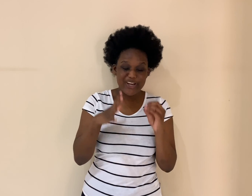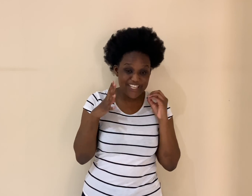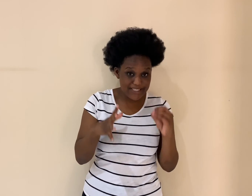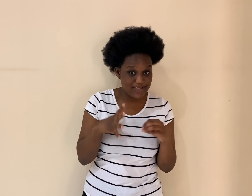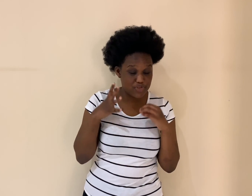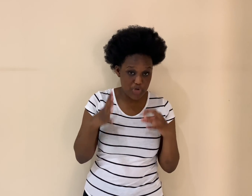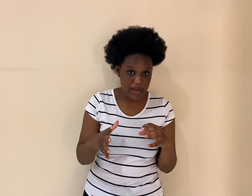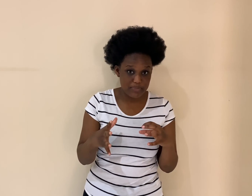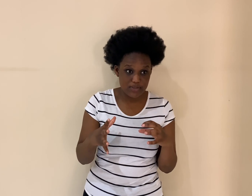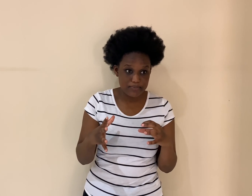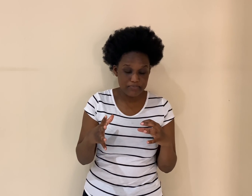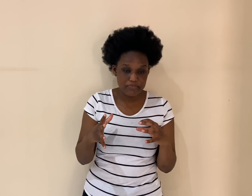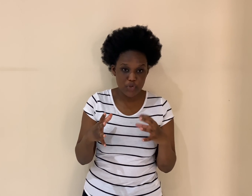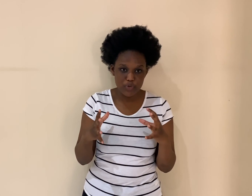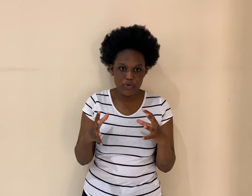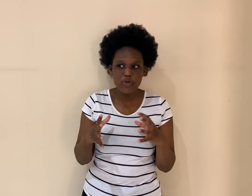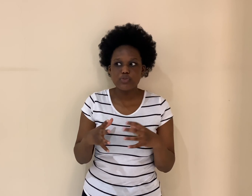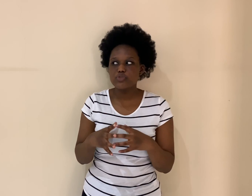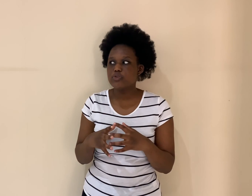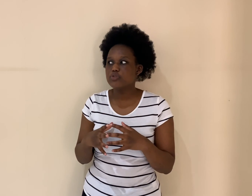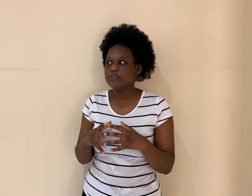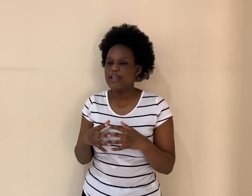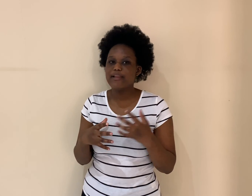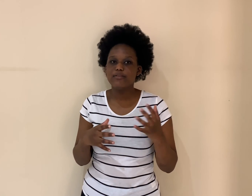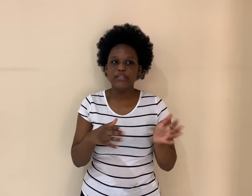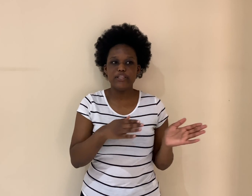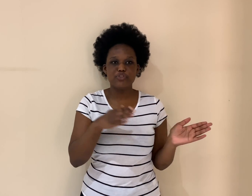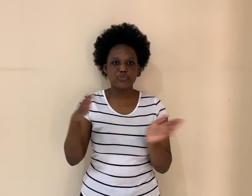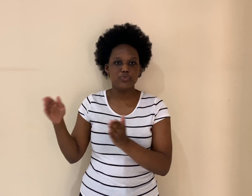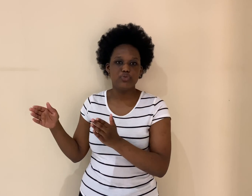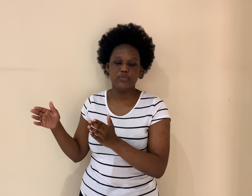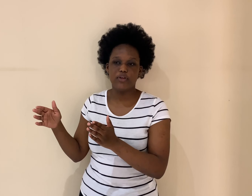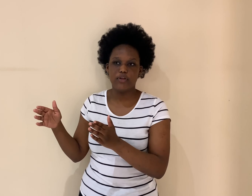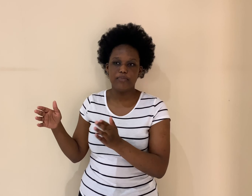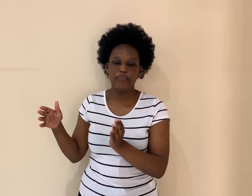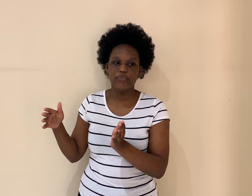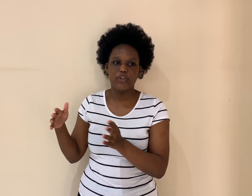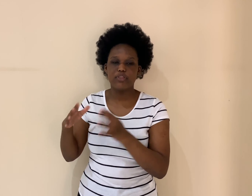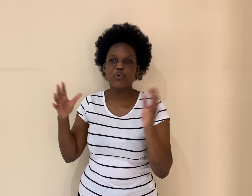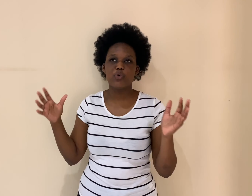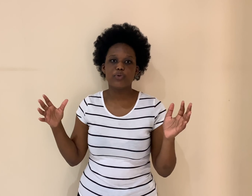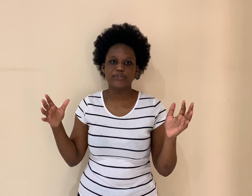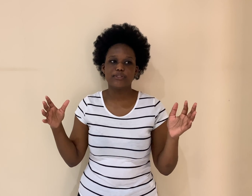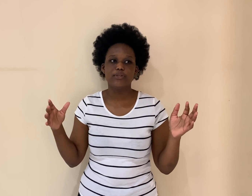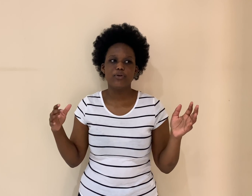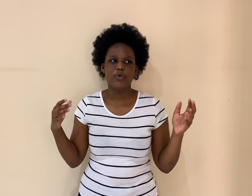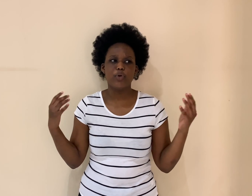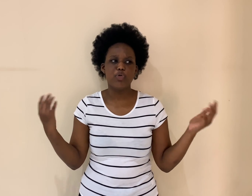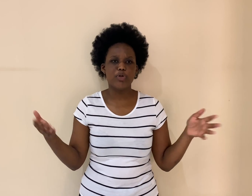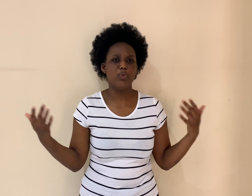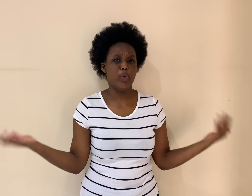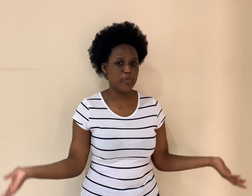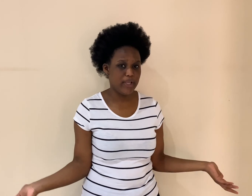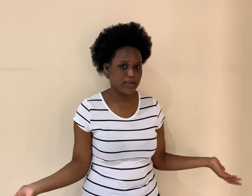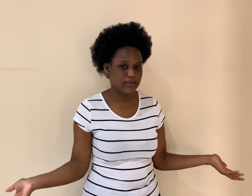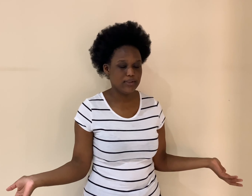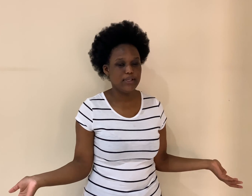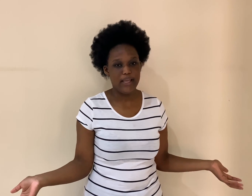heat is trapped, you know. So, that leads to the, the thing called global warming. Yeah.